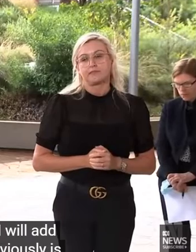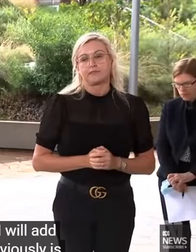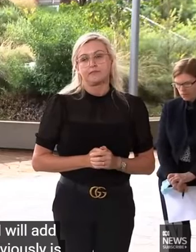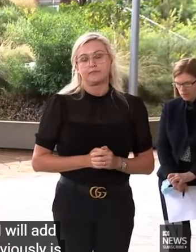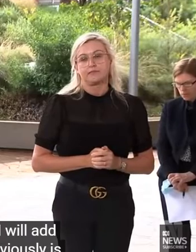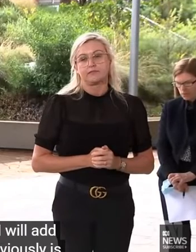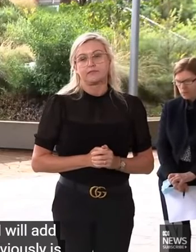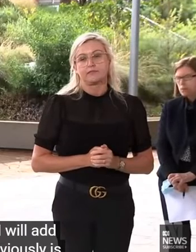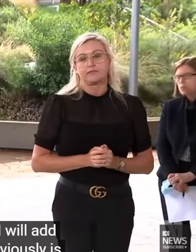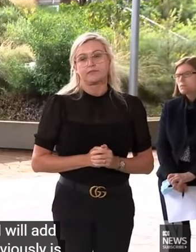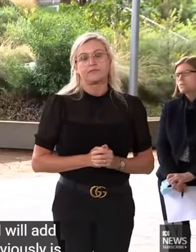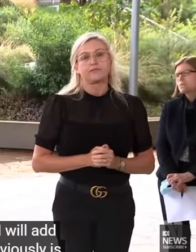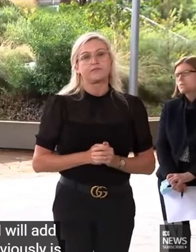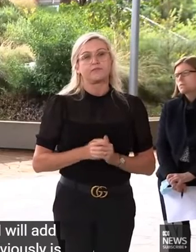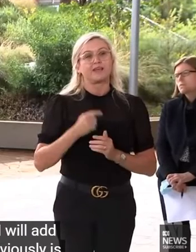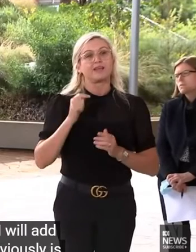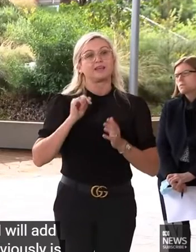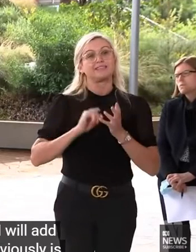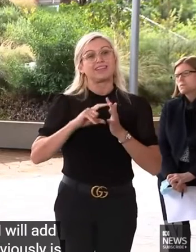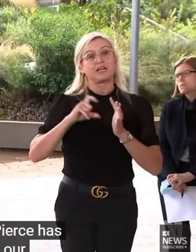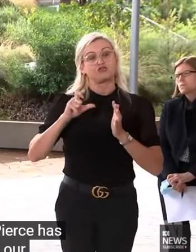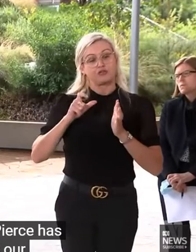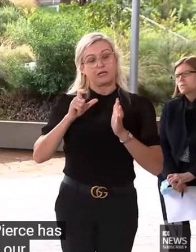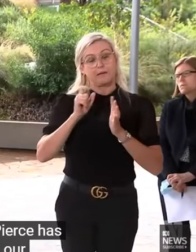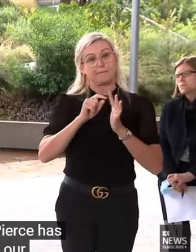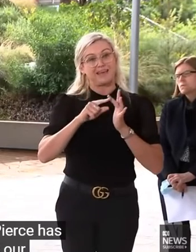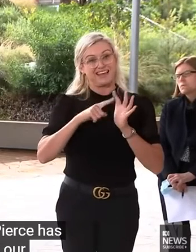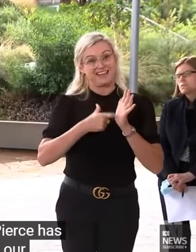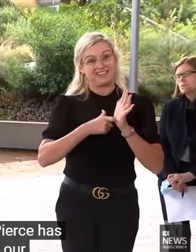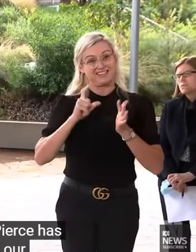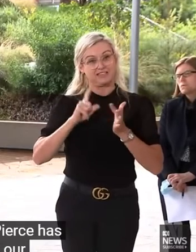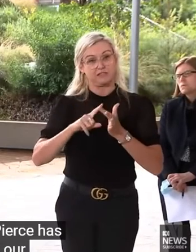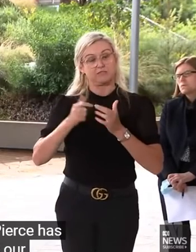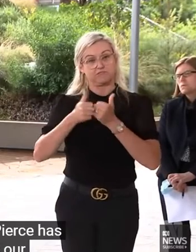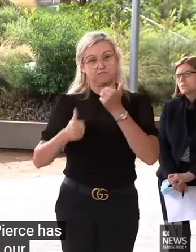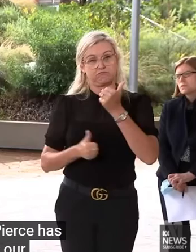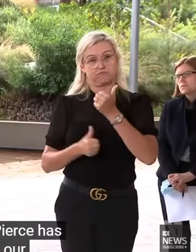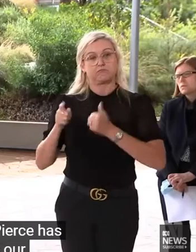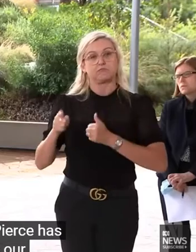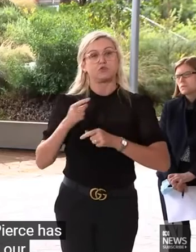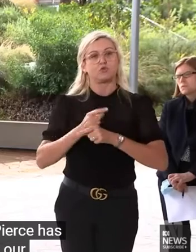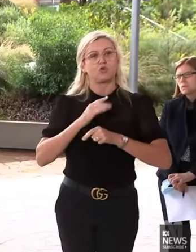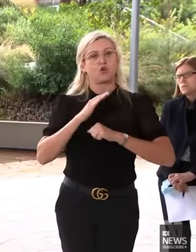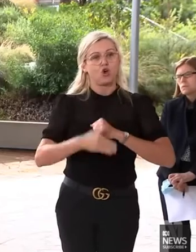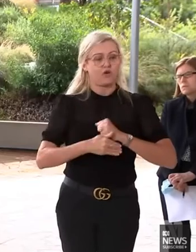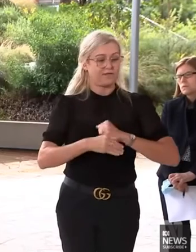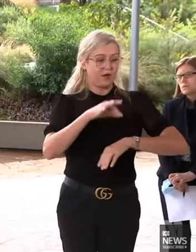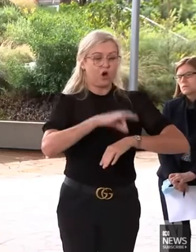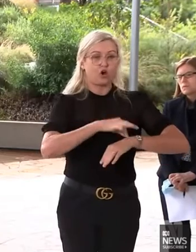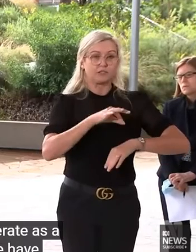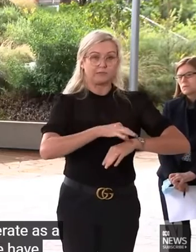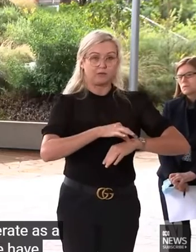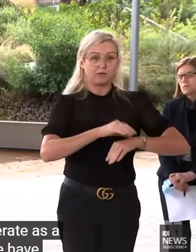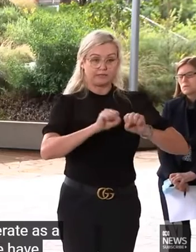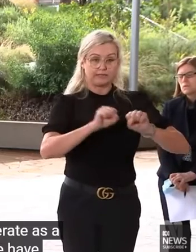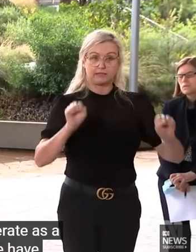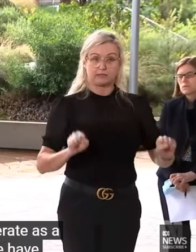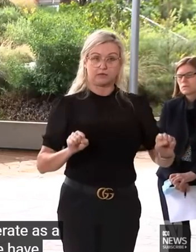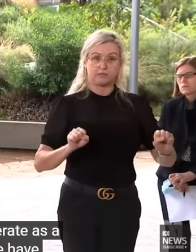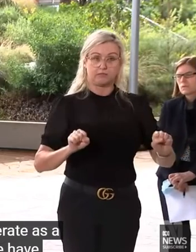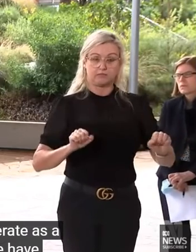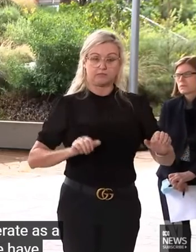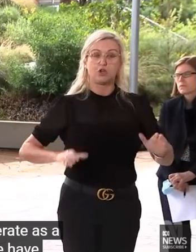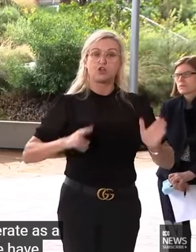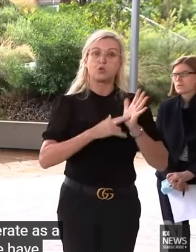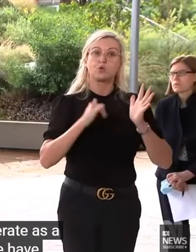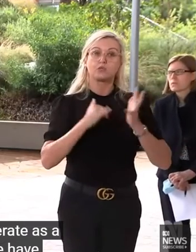Secretary Pearce has said many times, our hospital systems operate as a network. So that we